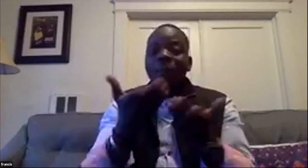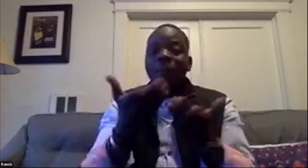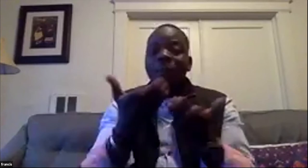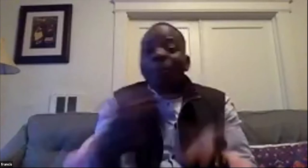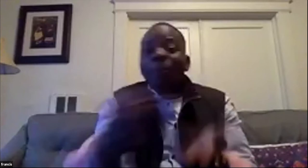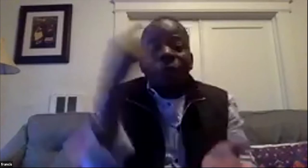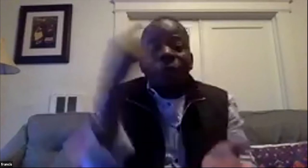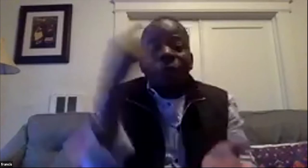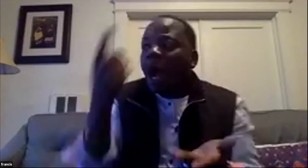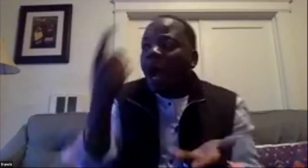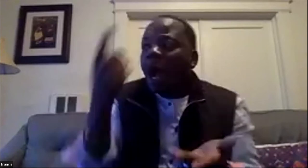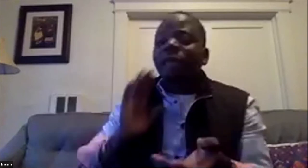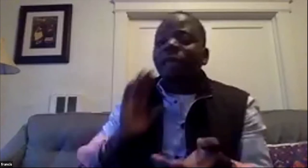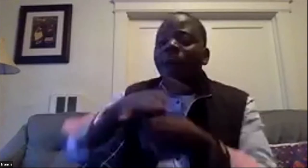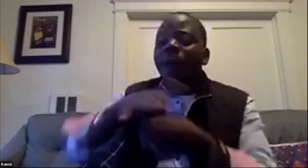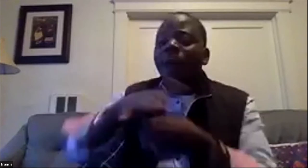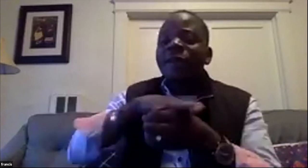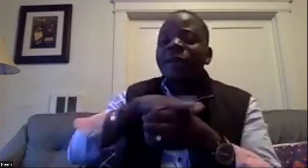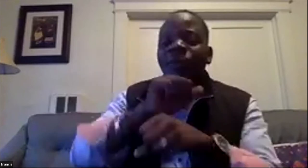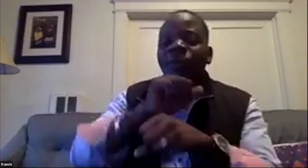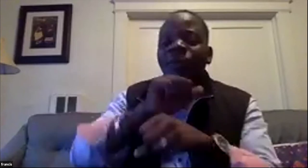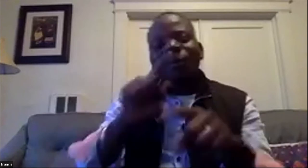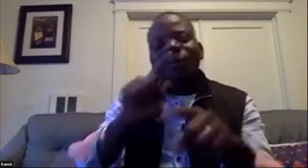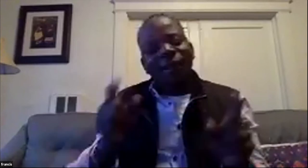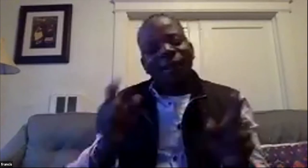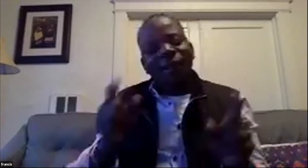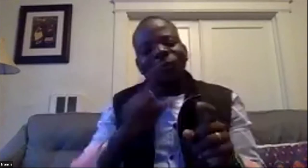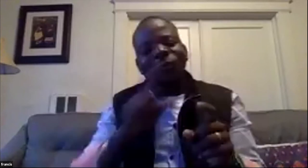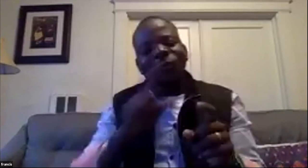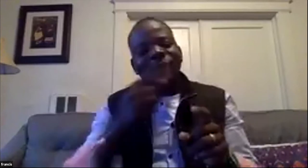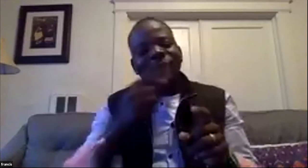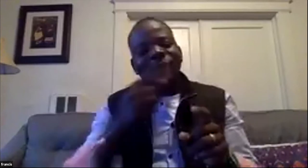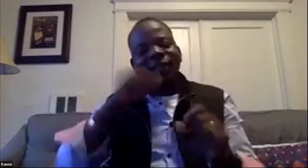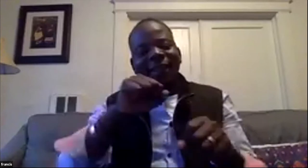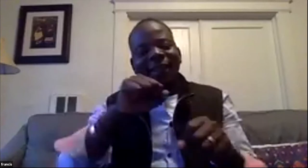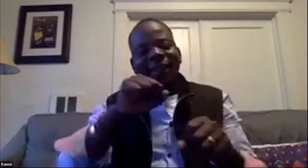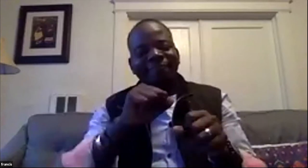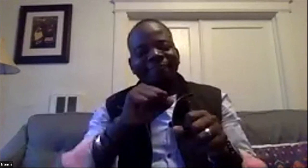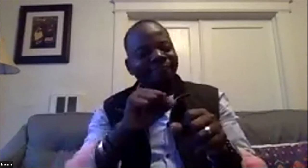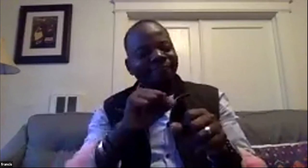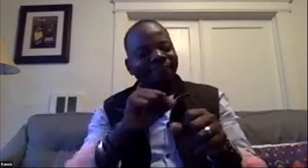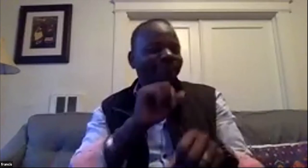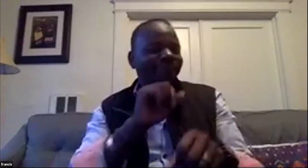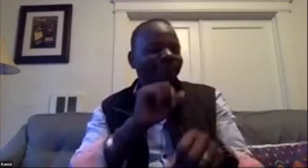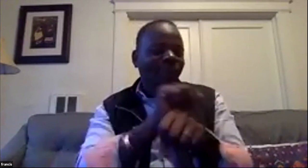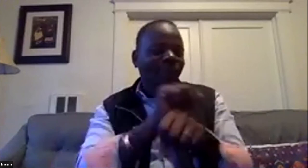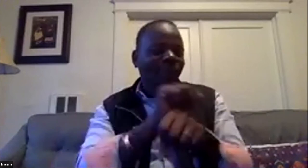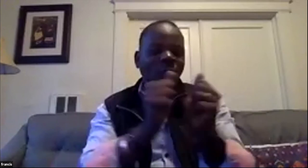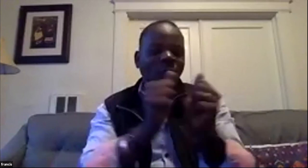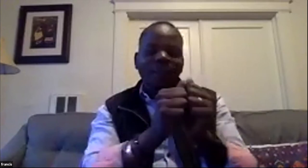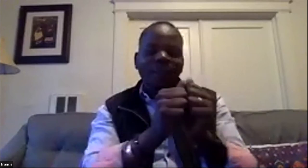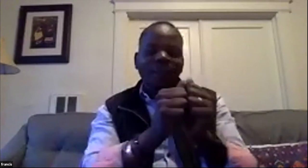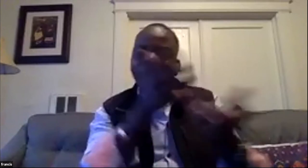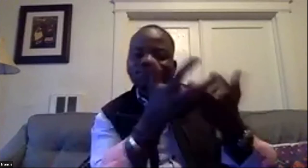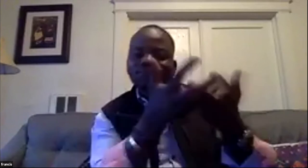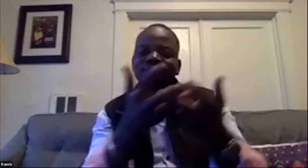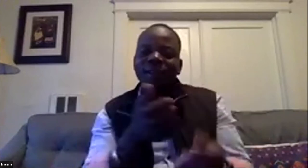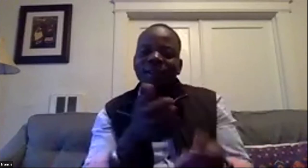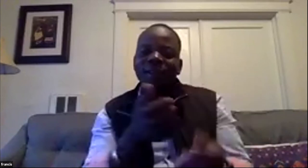way that ricardo sounds like his whole has this holistic systems thinking is is a creating a village that is successful